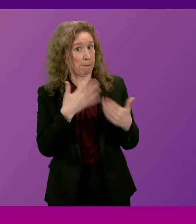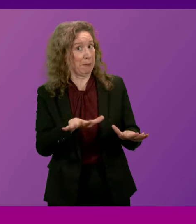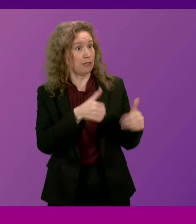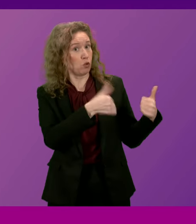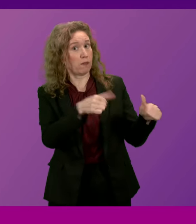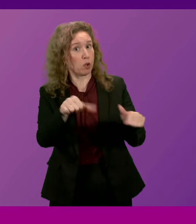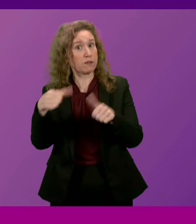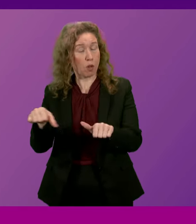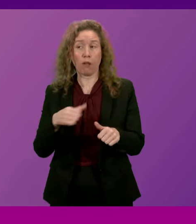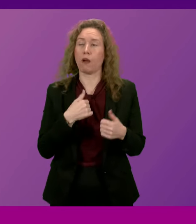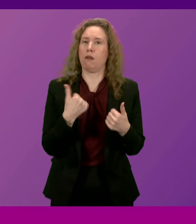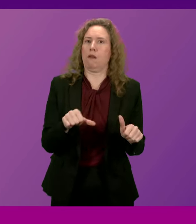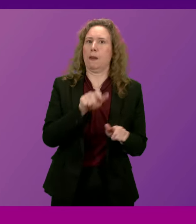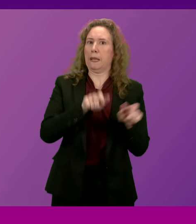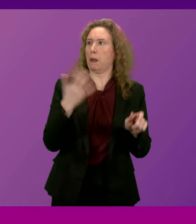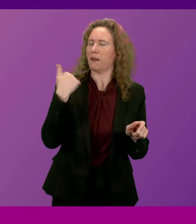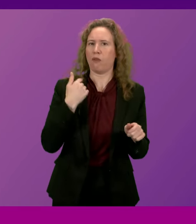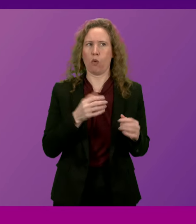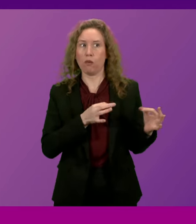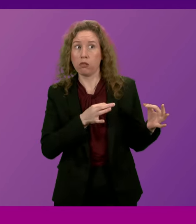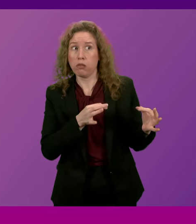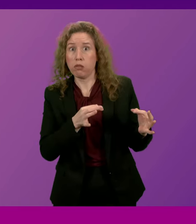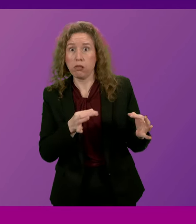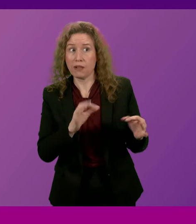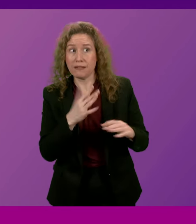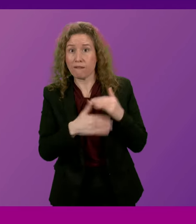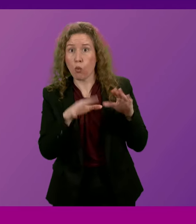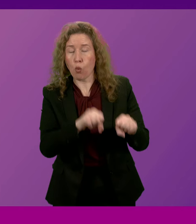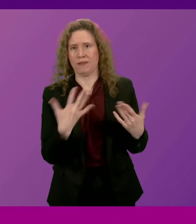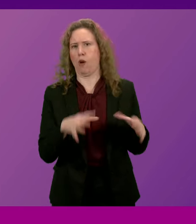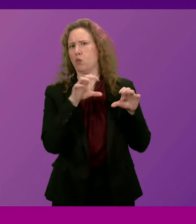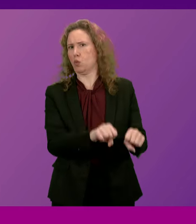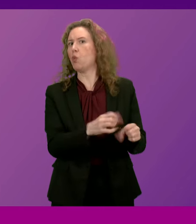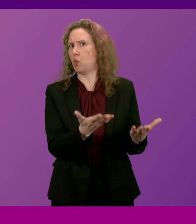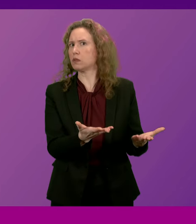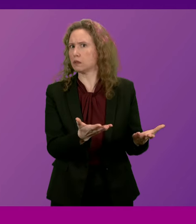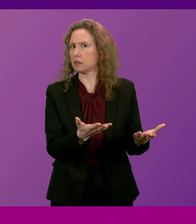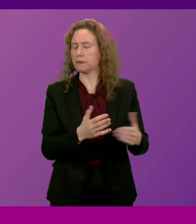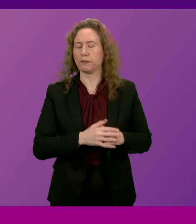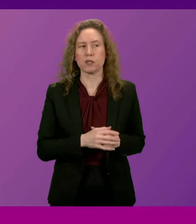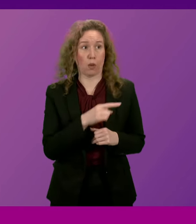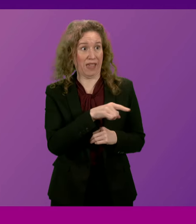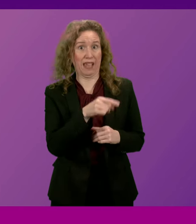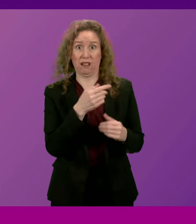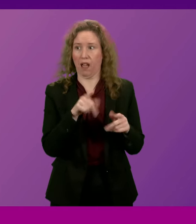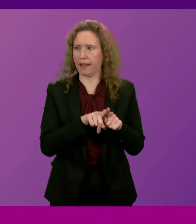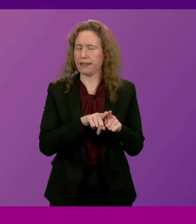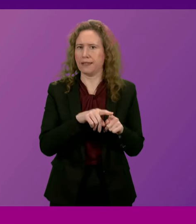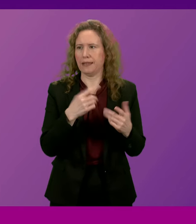a number of people being brought to justice who had remained with freedom having